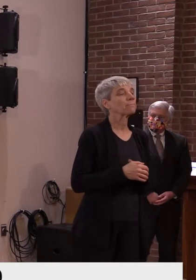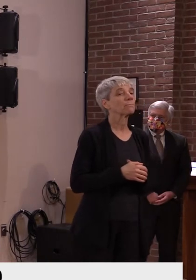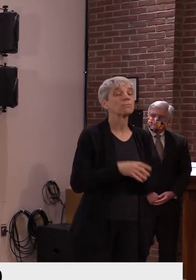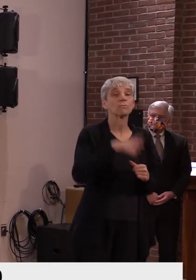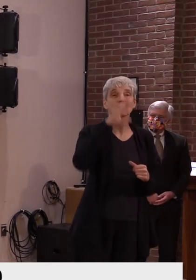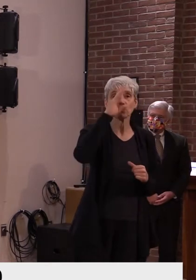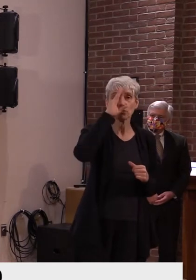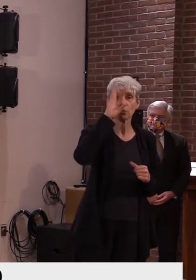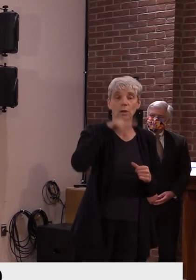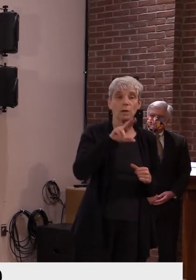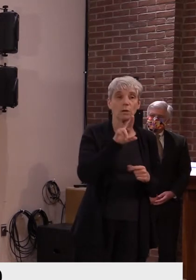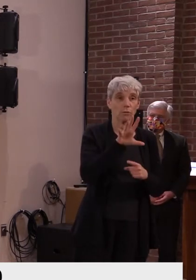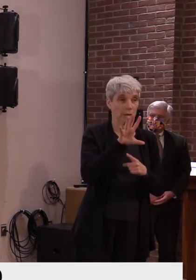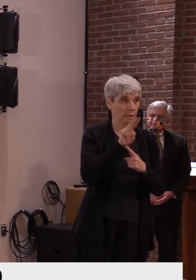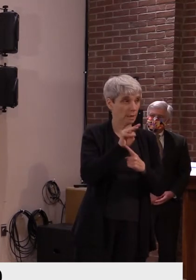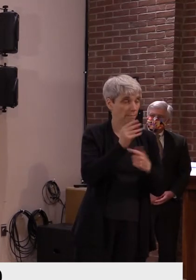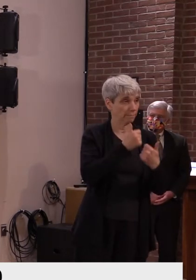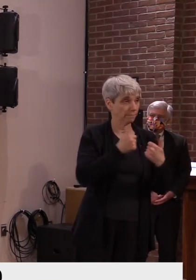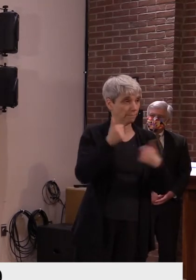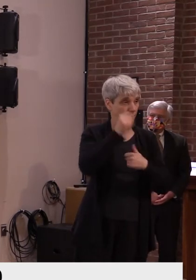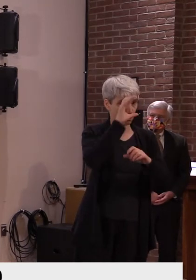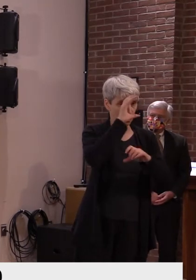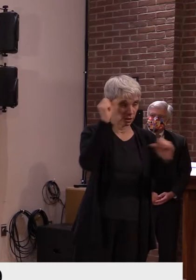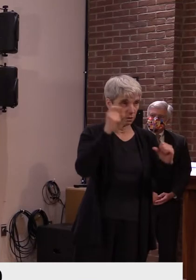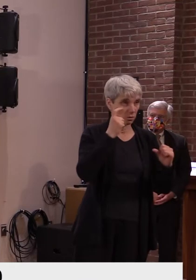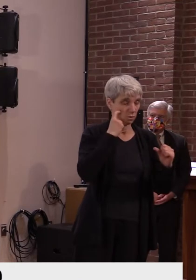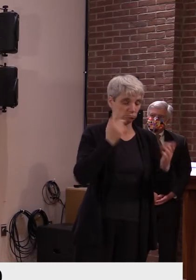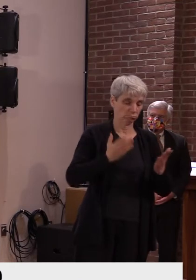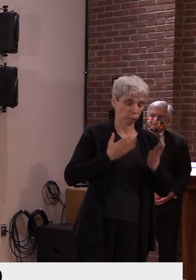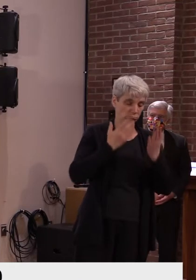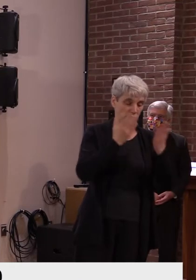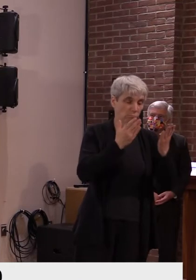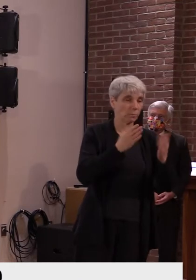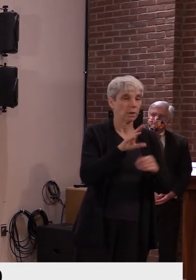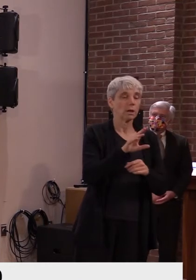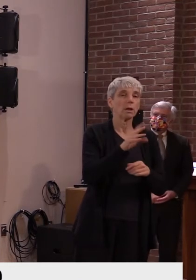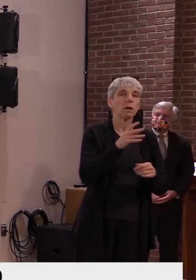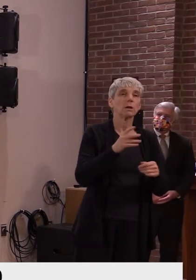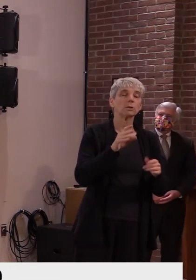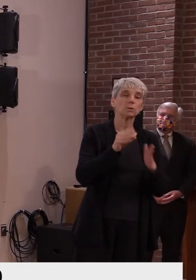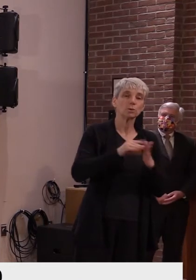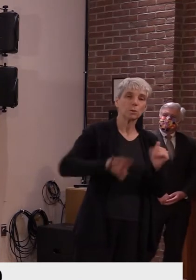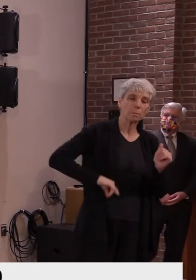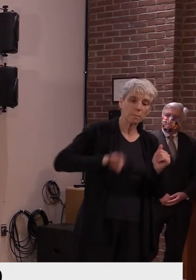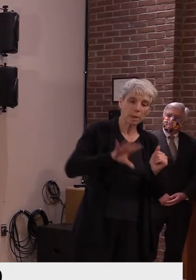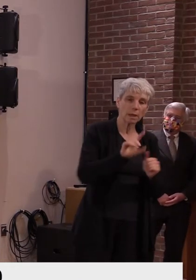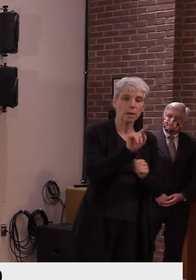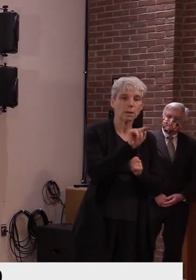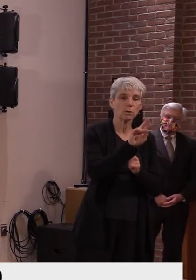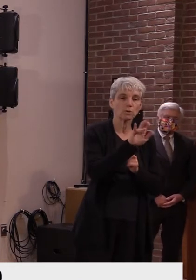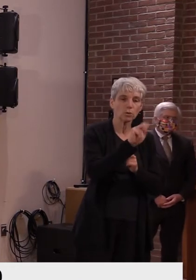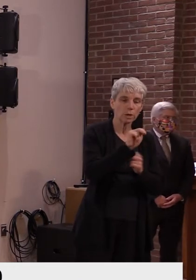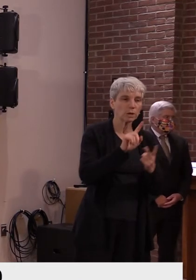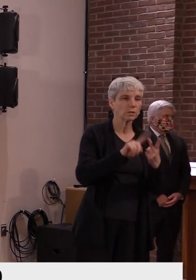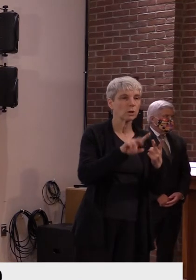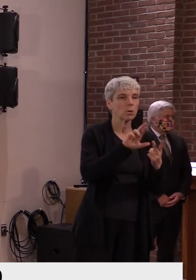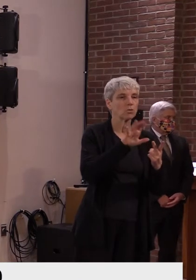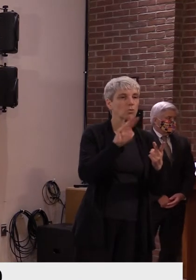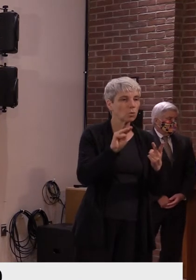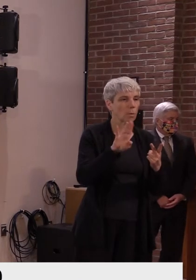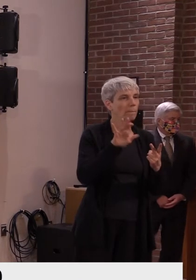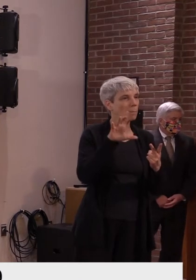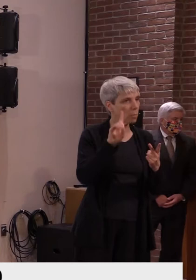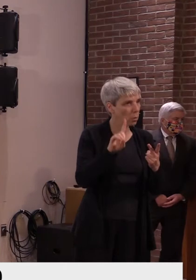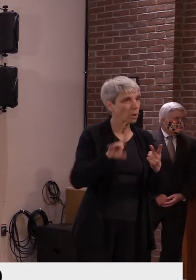UVN's leadership is announcing or proposing a freeze on tuition and room and board. If approved, this would be the third year